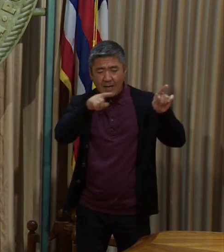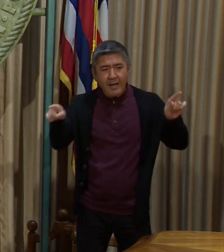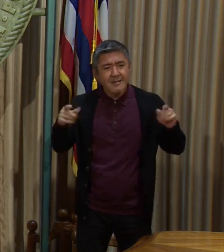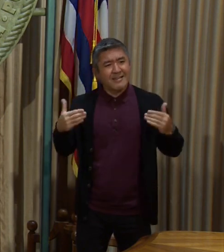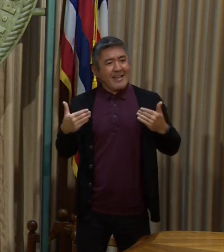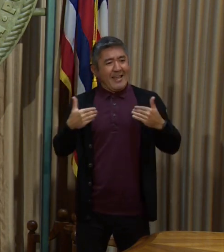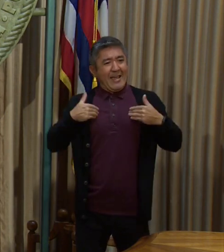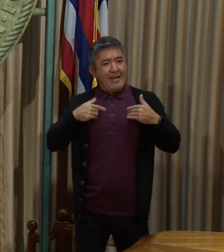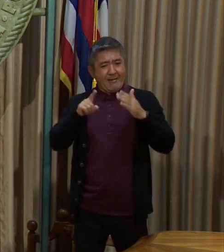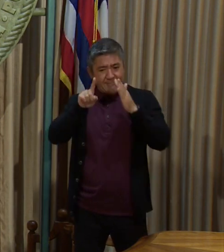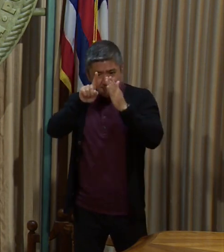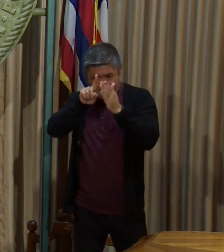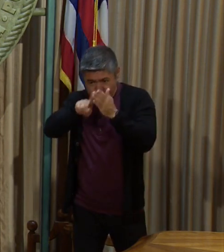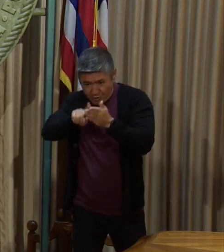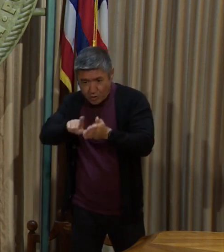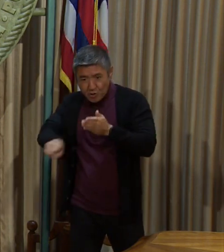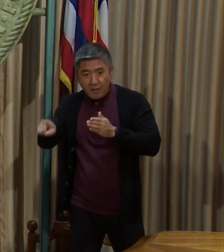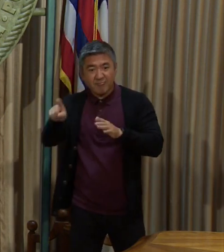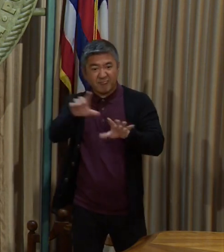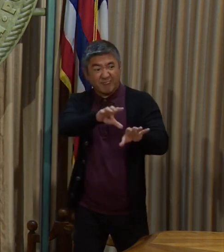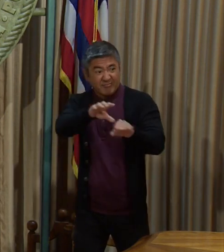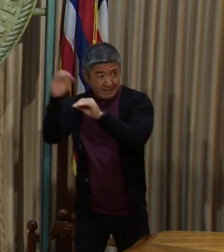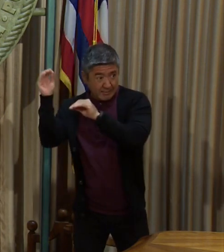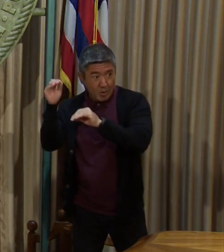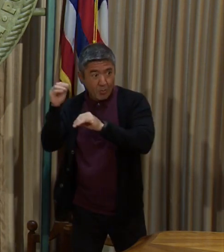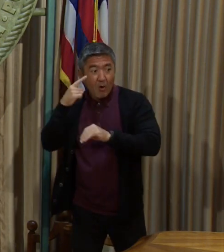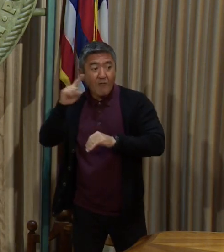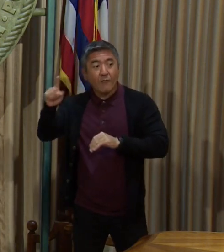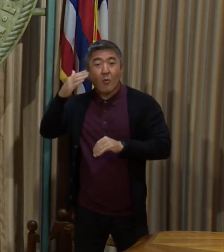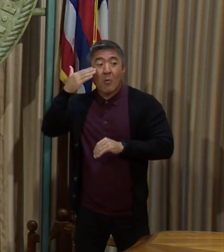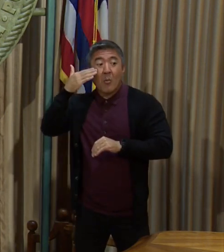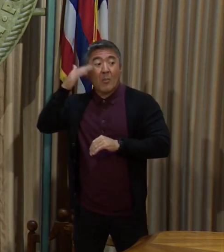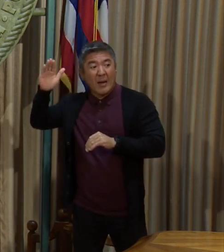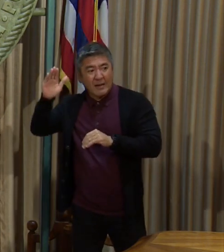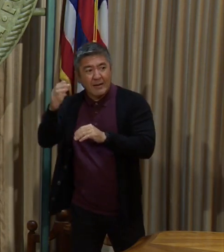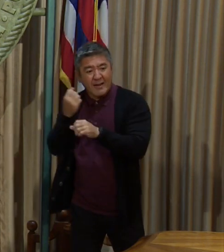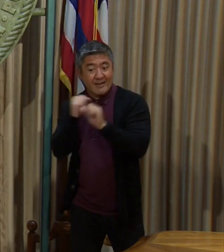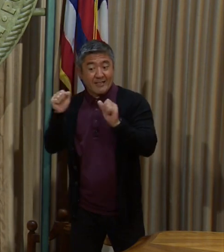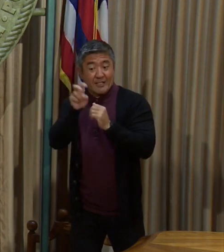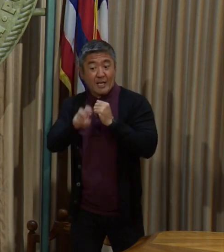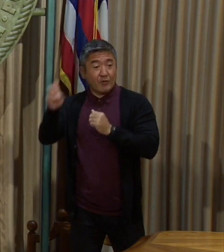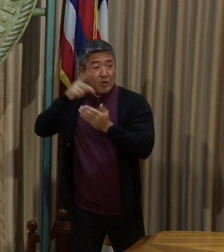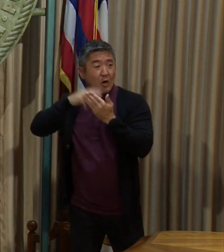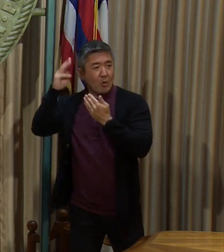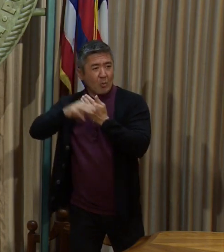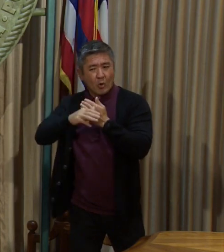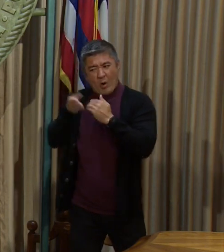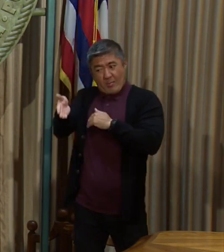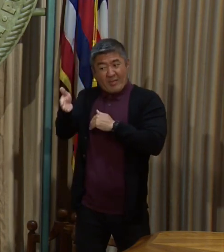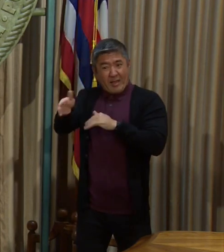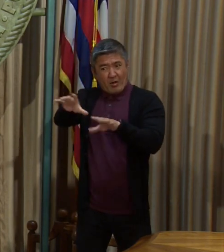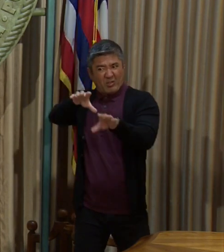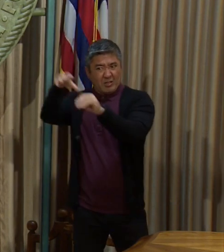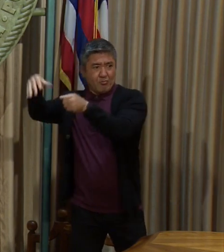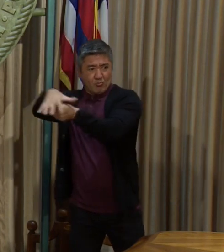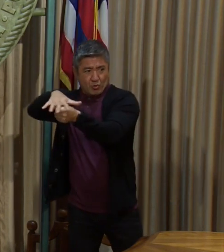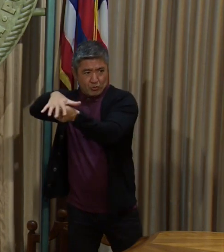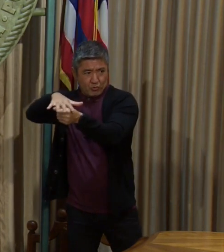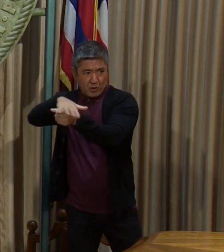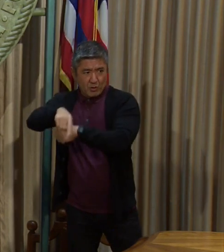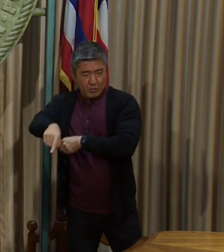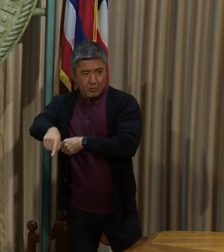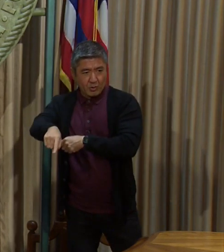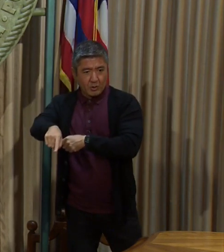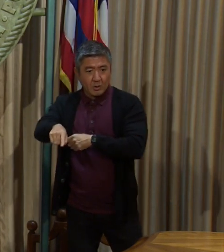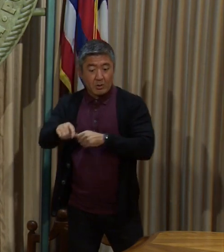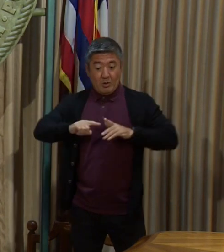screening at the departure point for the Trans-Pacific Travel Program. As we implement the